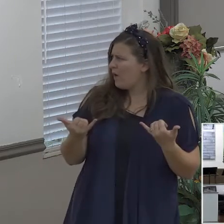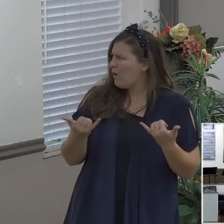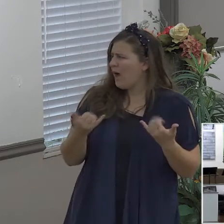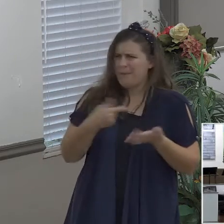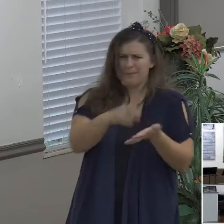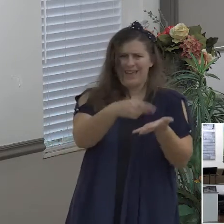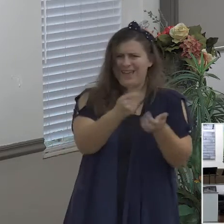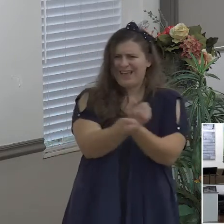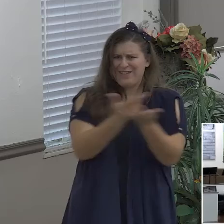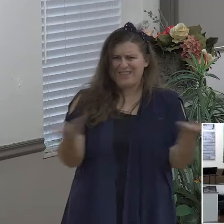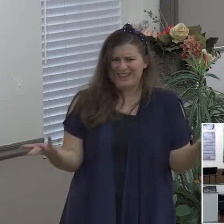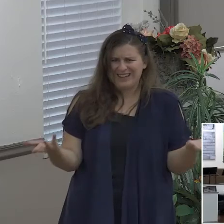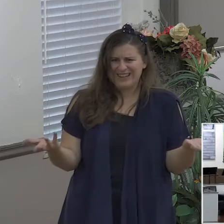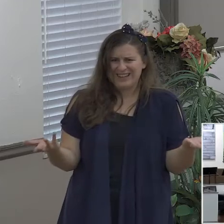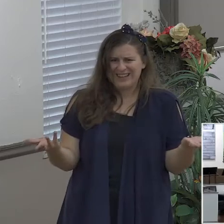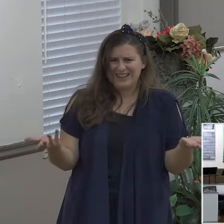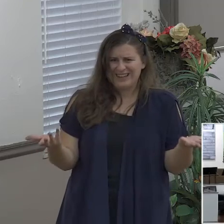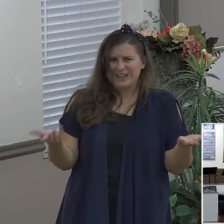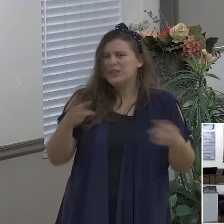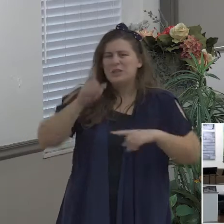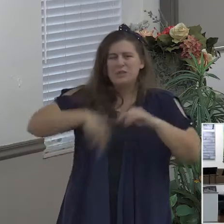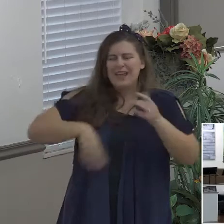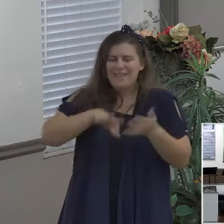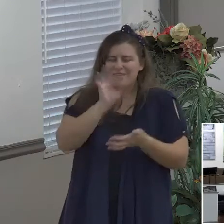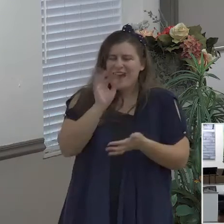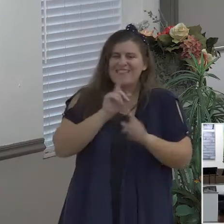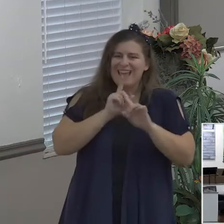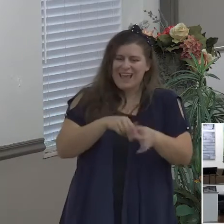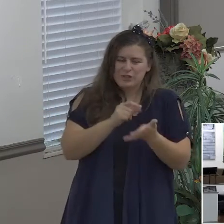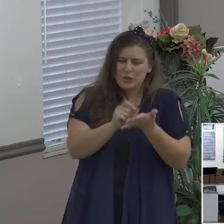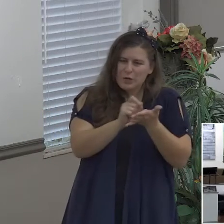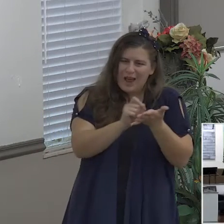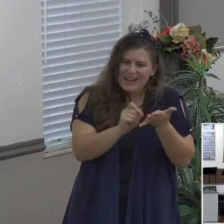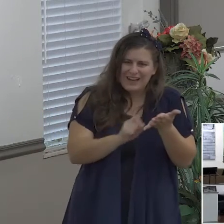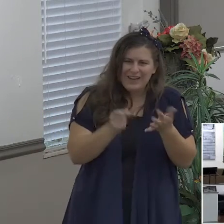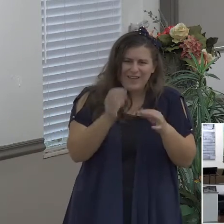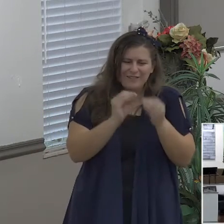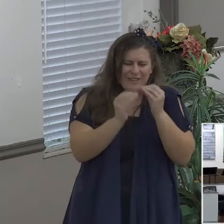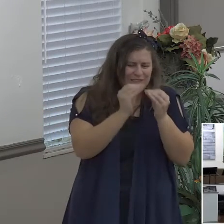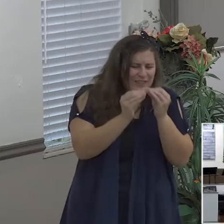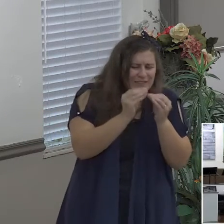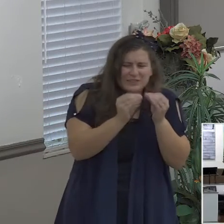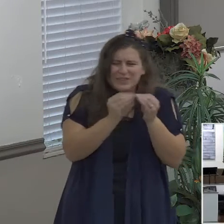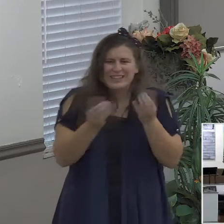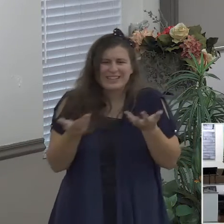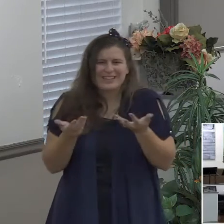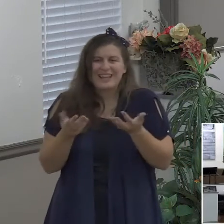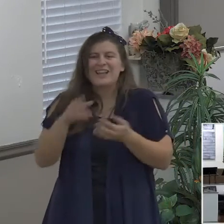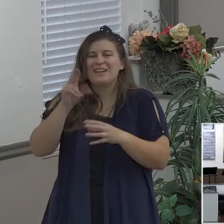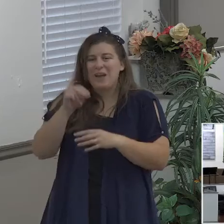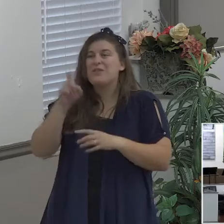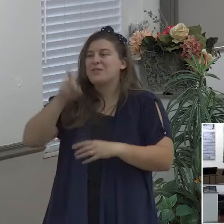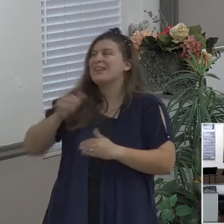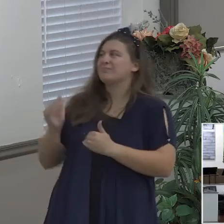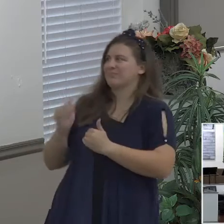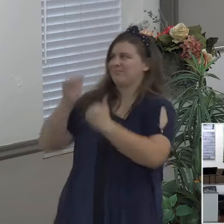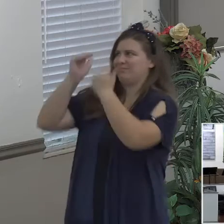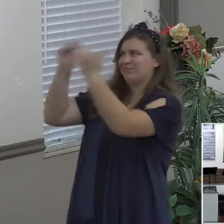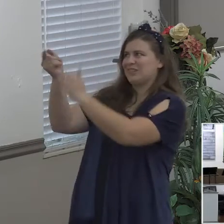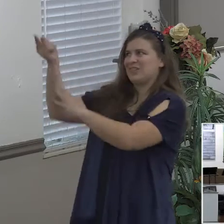put God first make that tithe the very first thing not the last thing